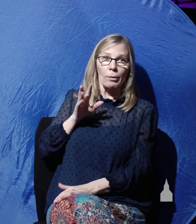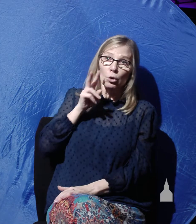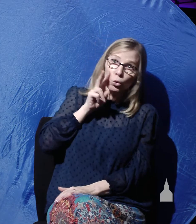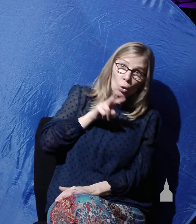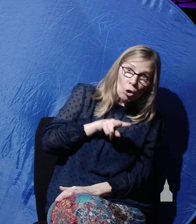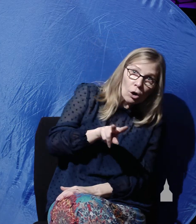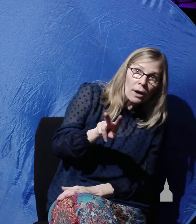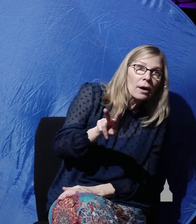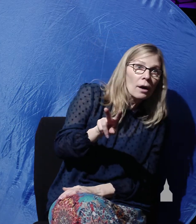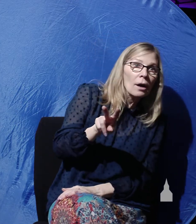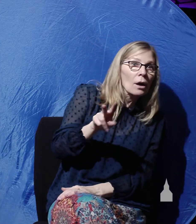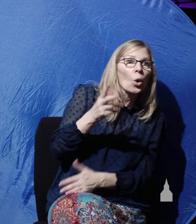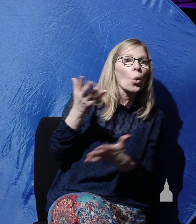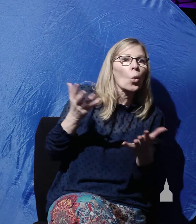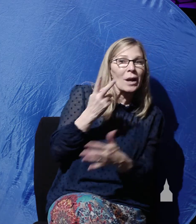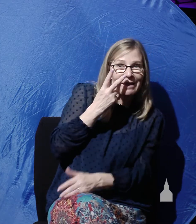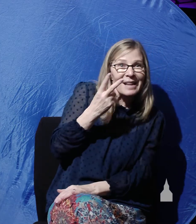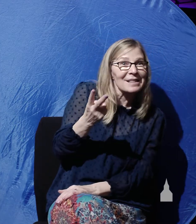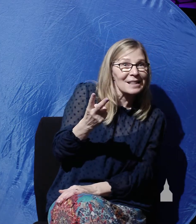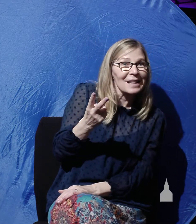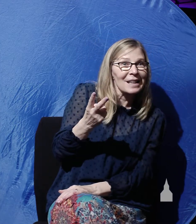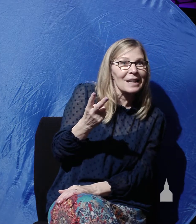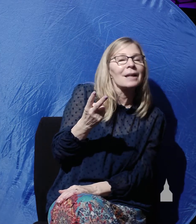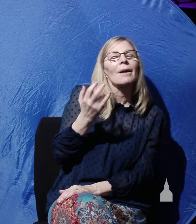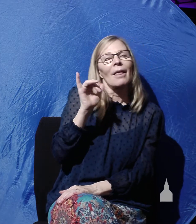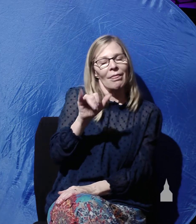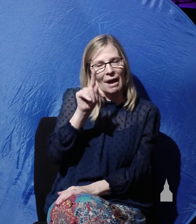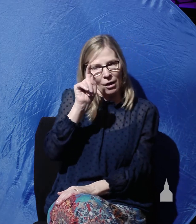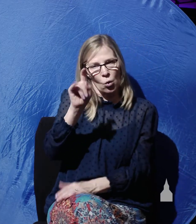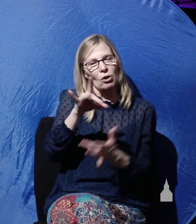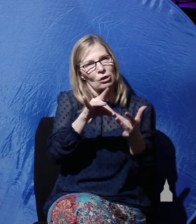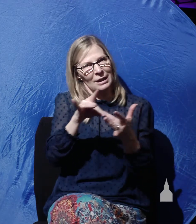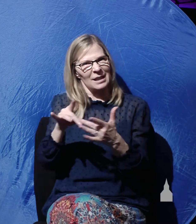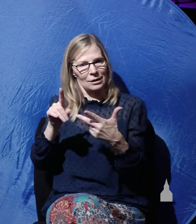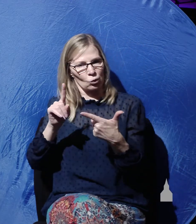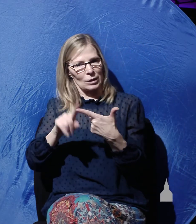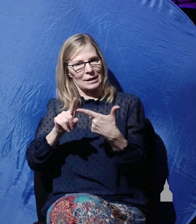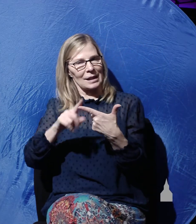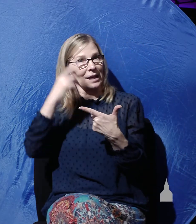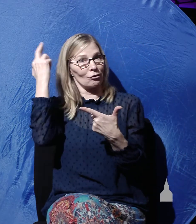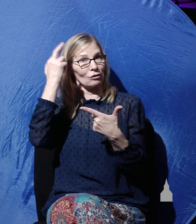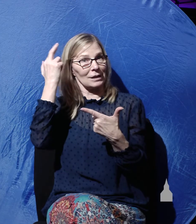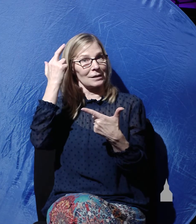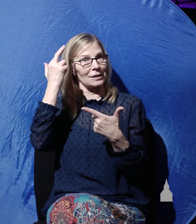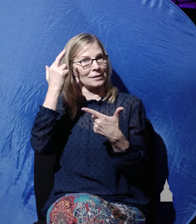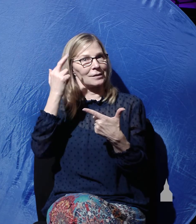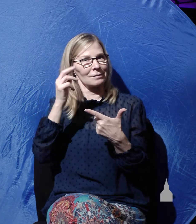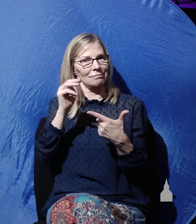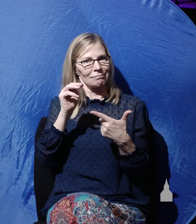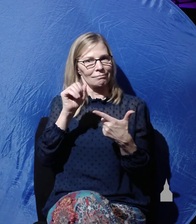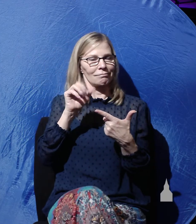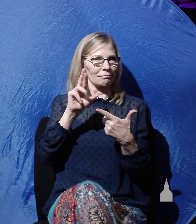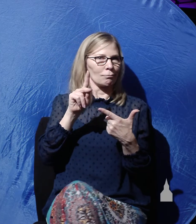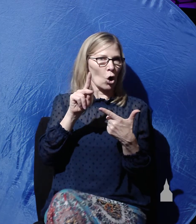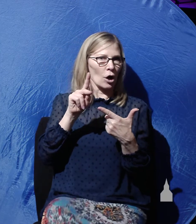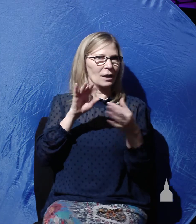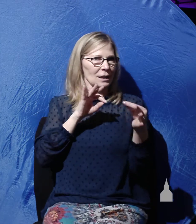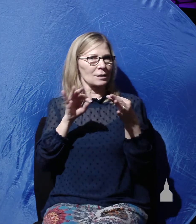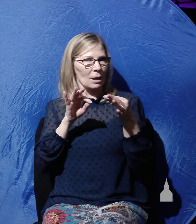looked inside? Well, that question brings us to the second reason that Mark gives for believing with certainty that Jesus